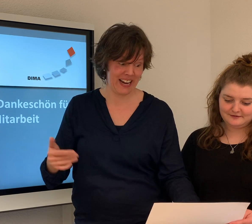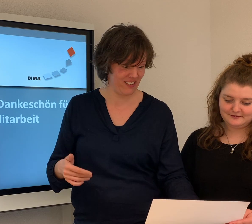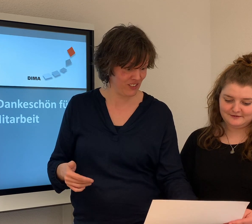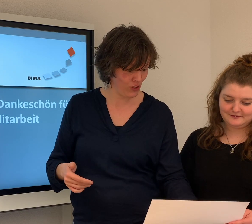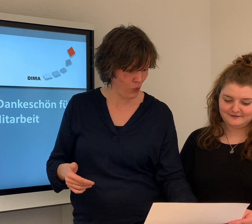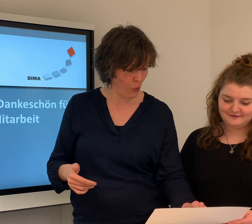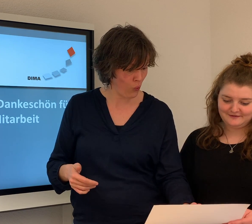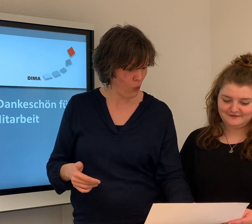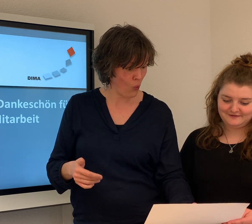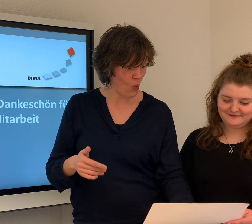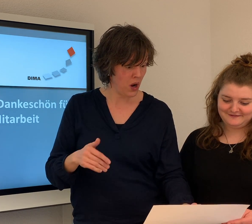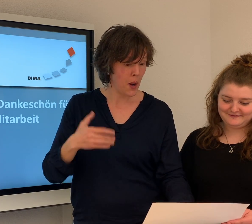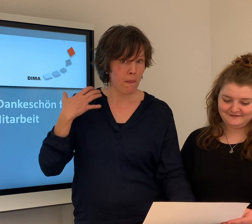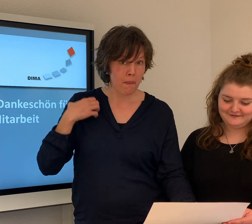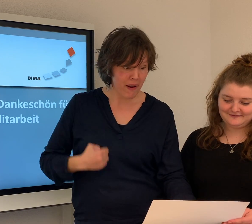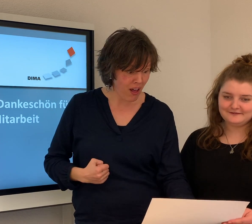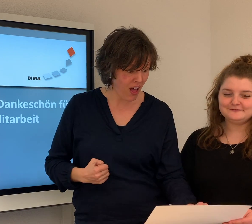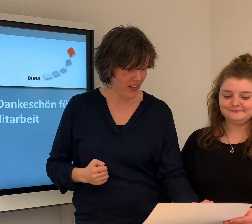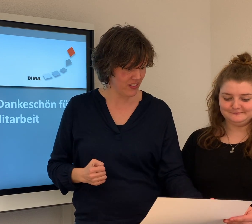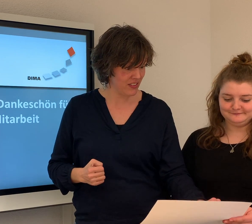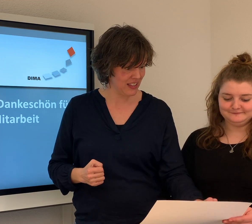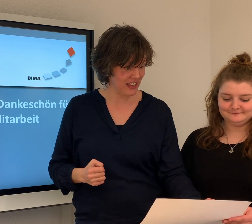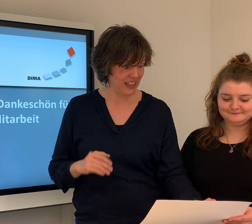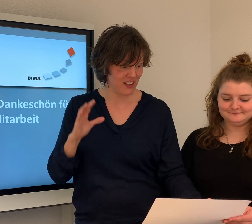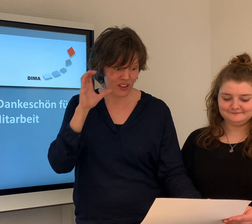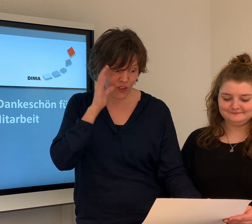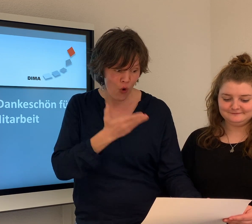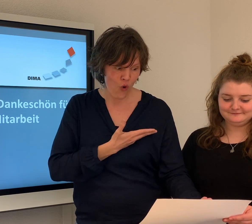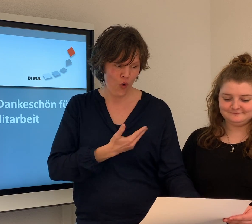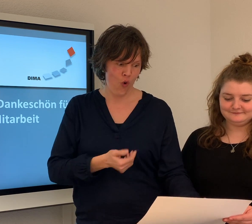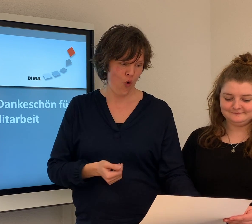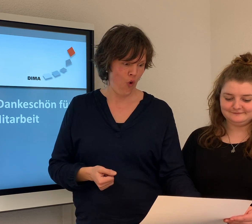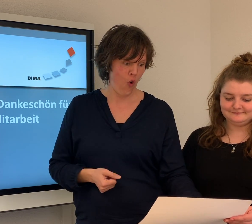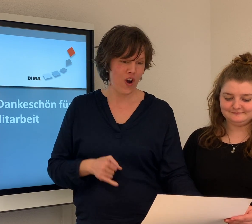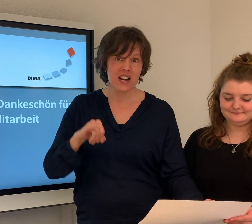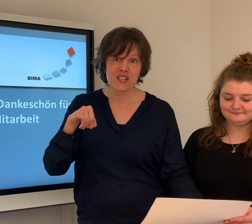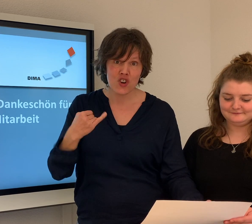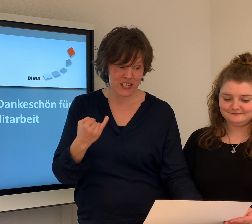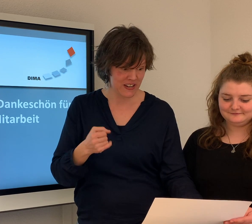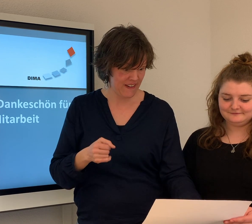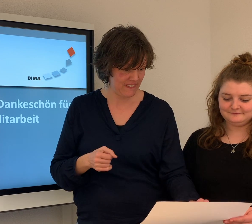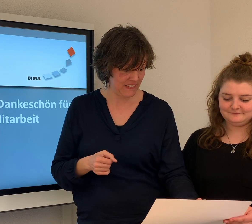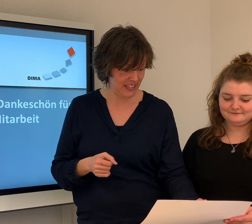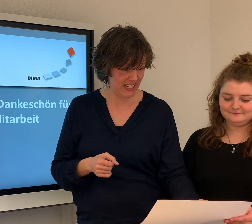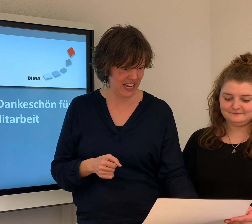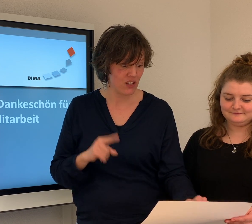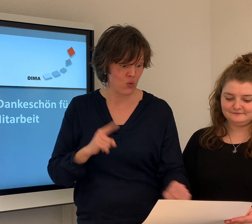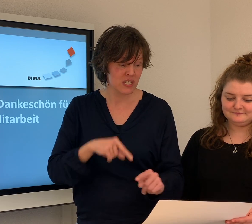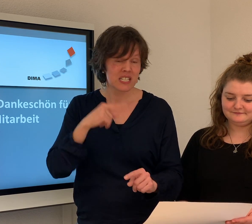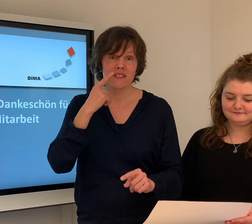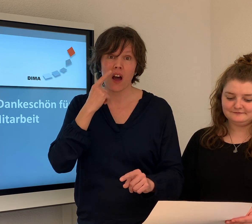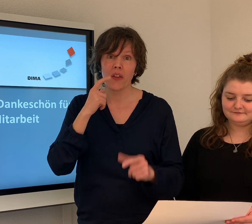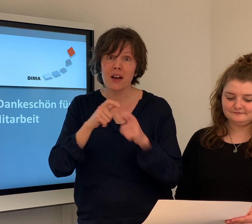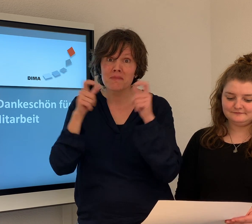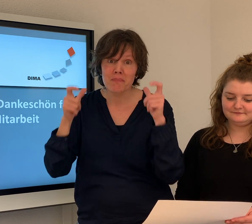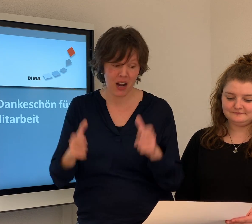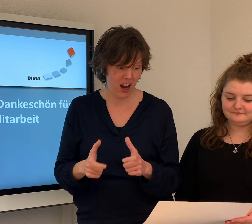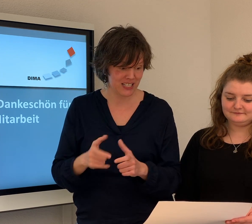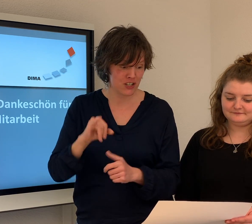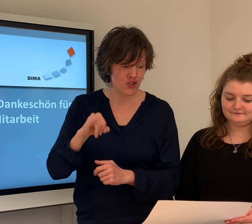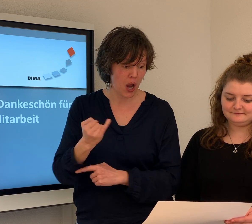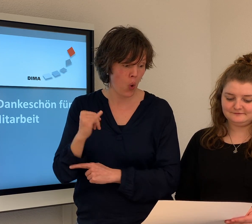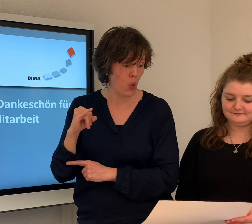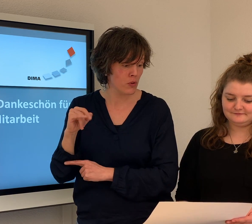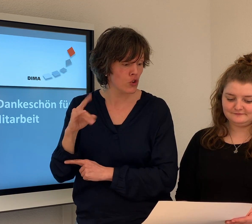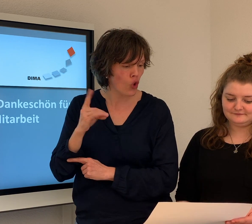don't